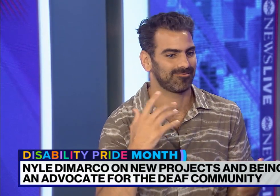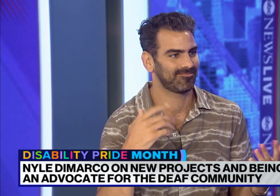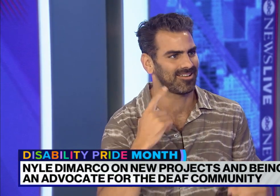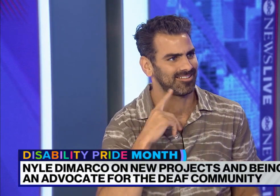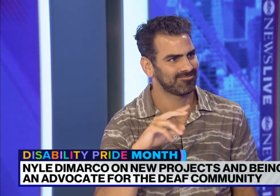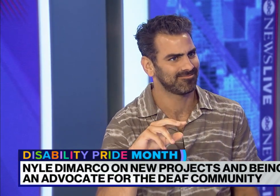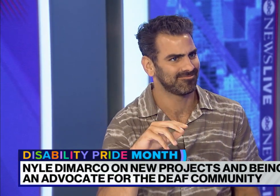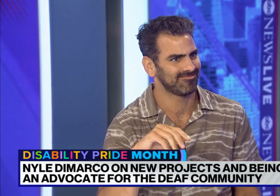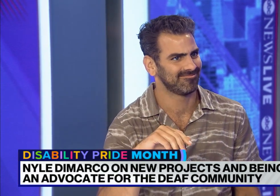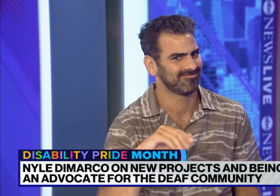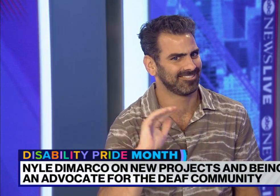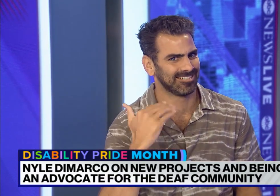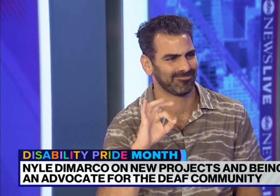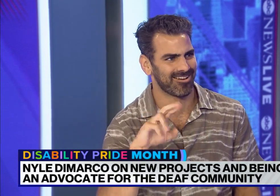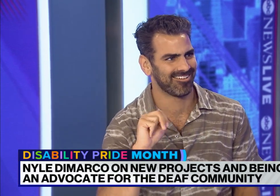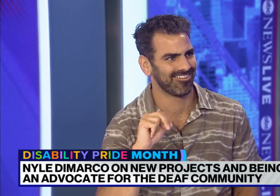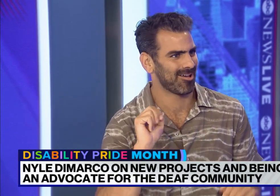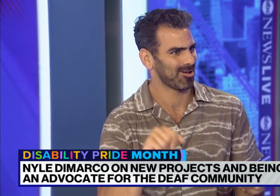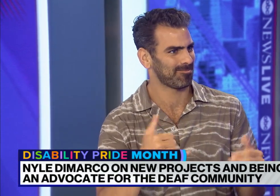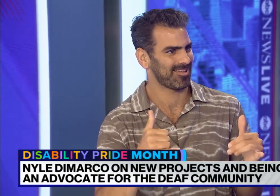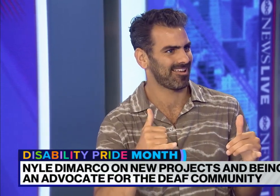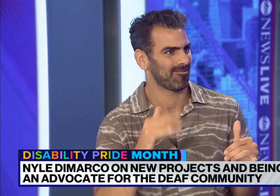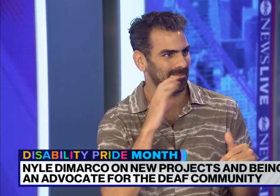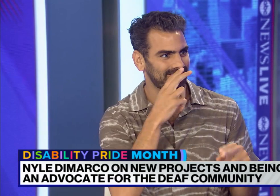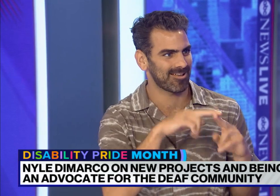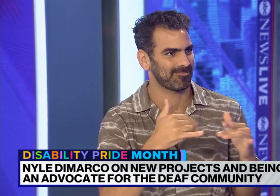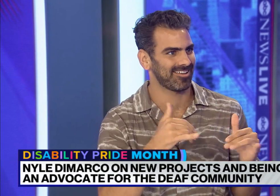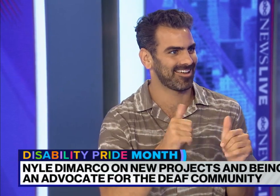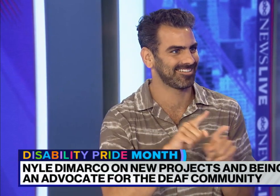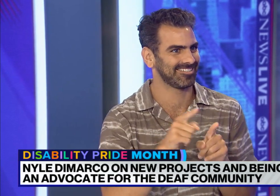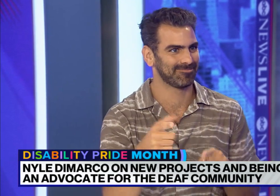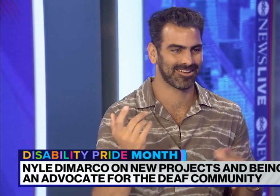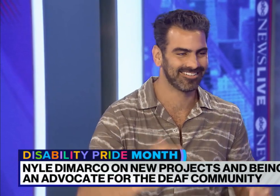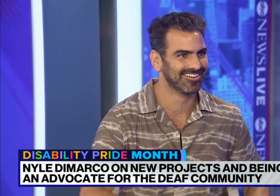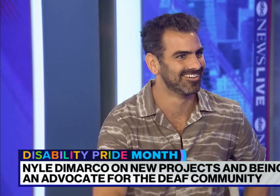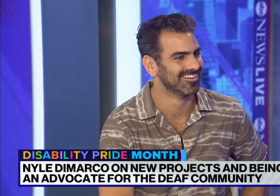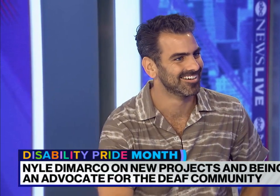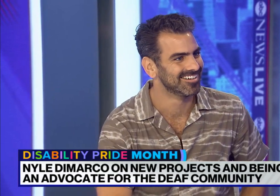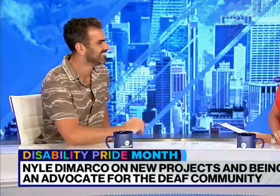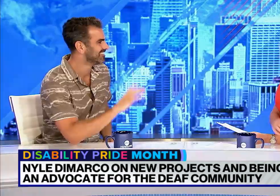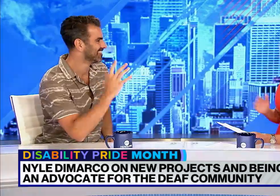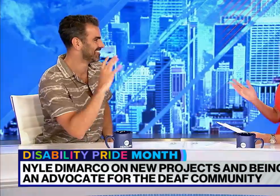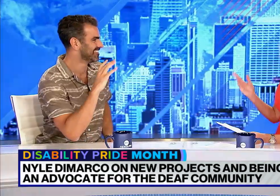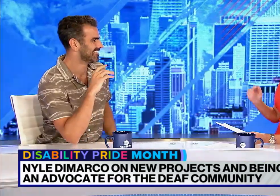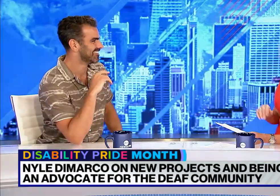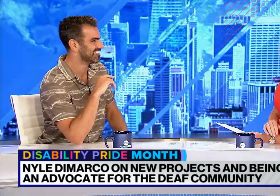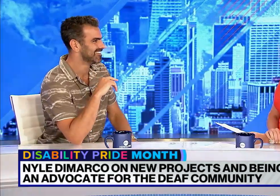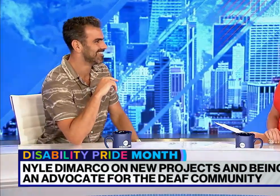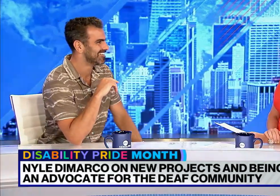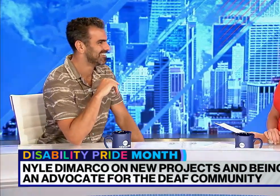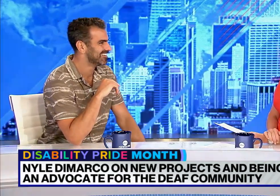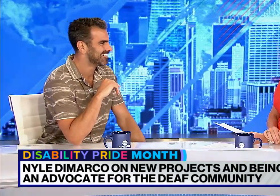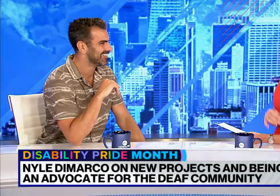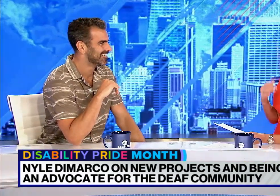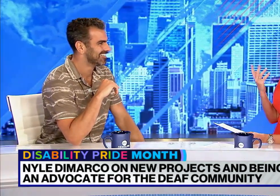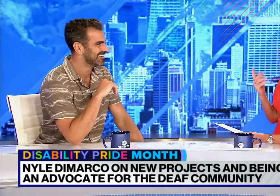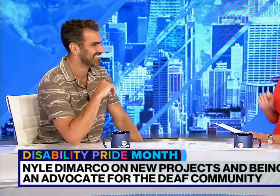one, he's incredible and, you know, incredibly good looking, but also, I think it would be a lot of fun to play. Oh, well, you've got that down. You have the short hair, the beautiful